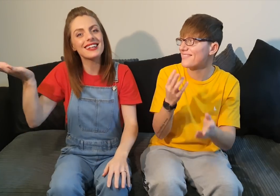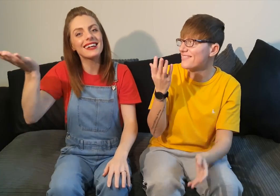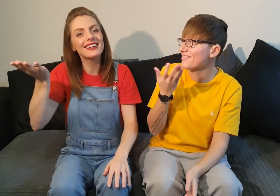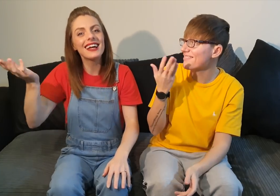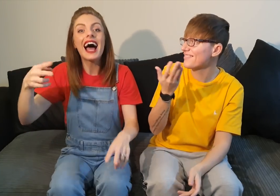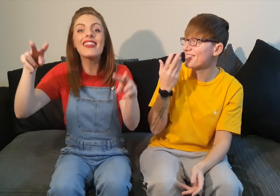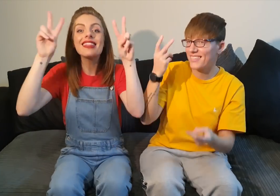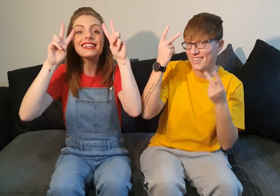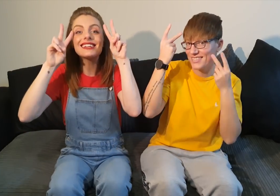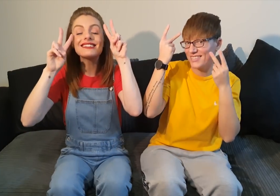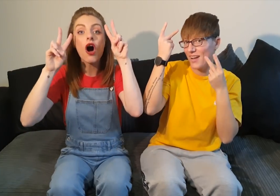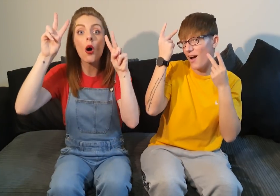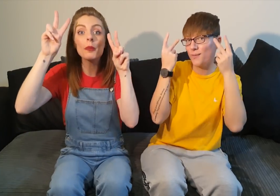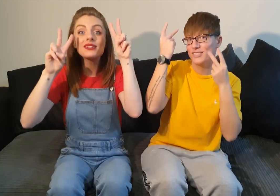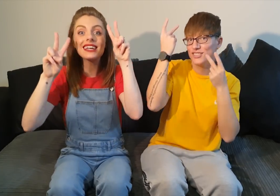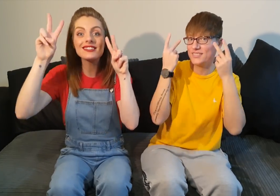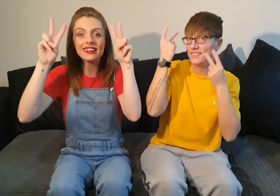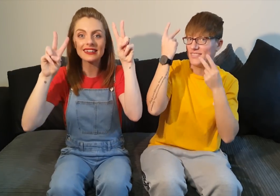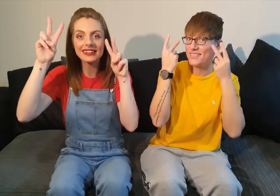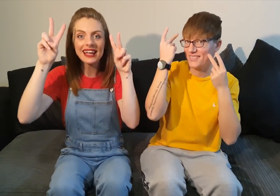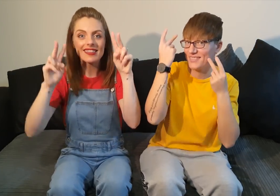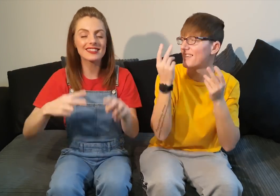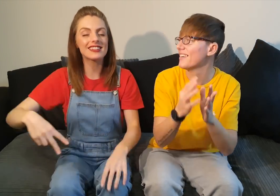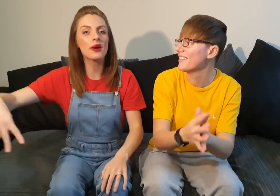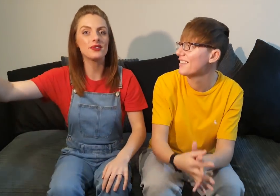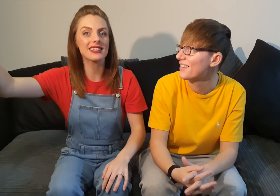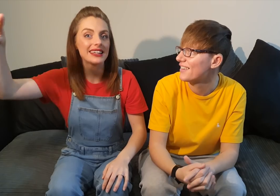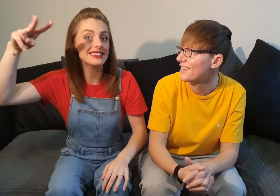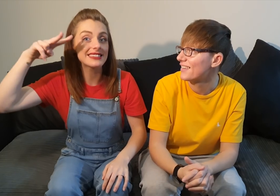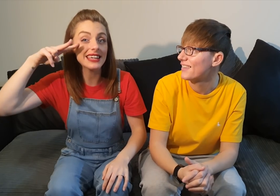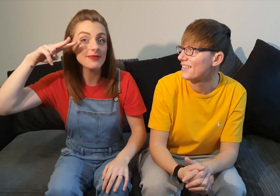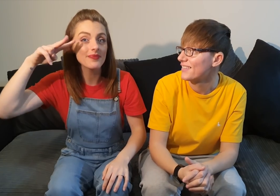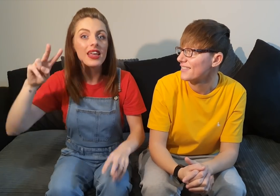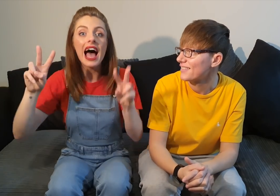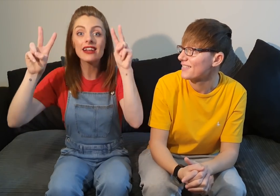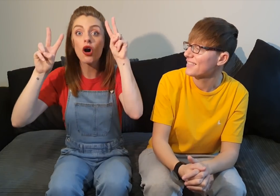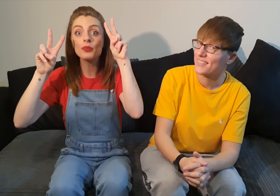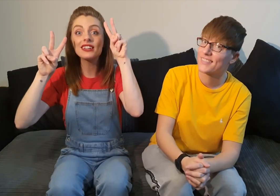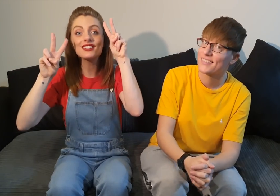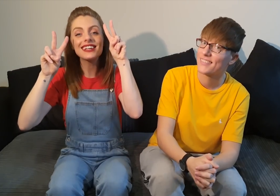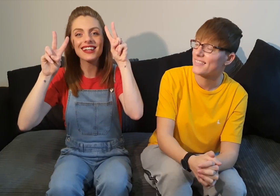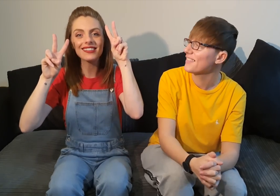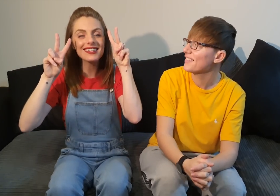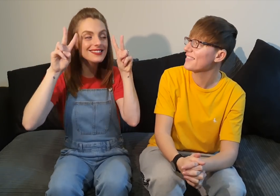and this is optician this is how you sign c and optician is like this